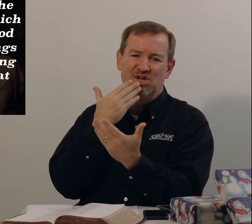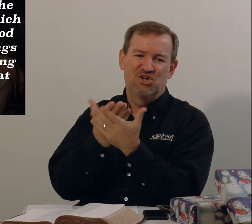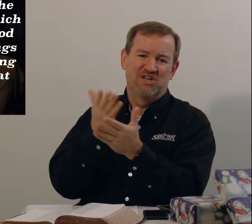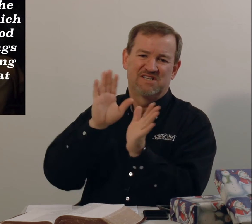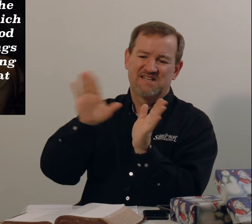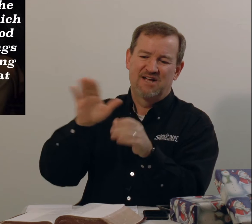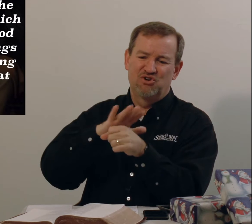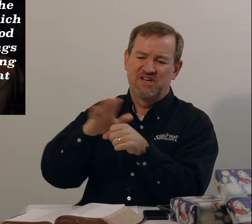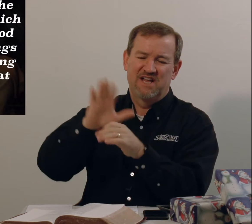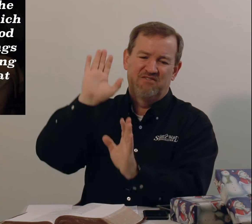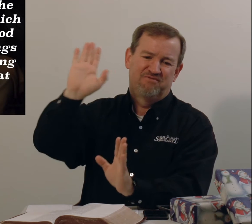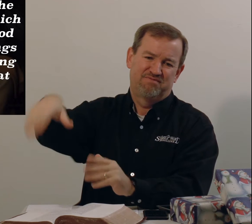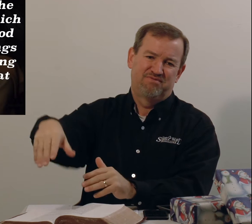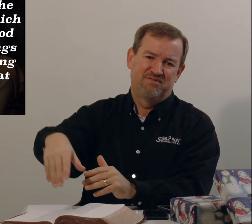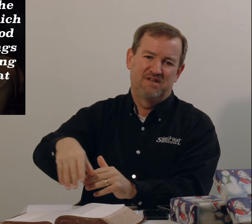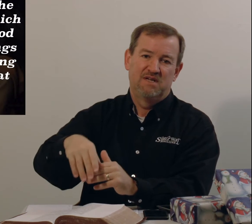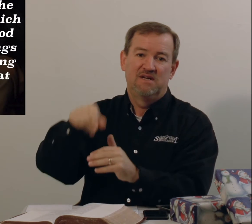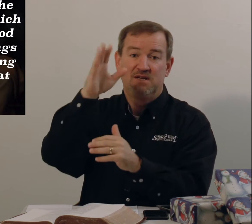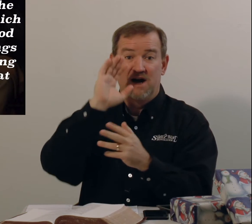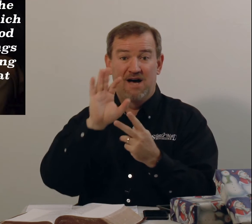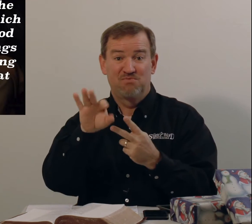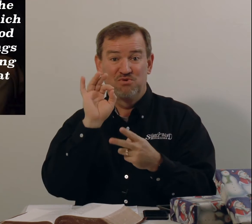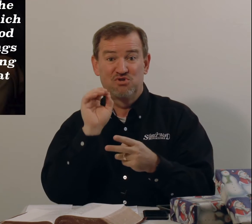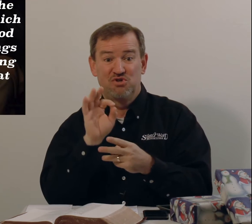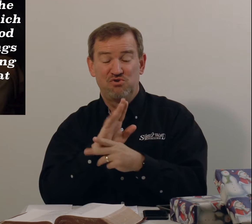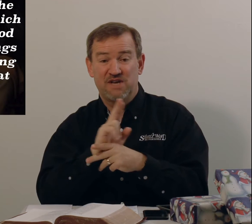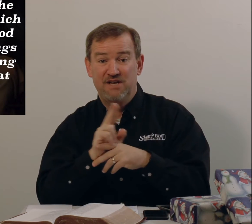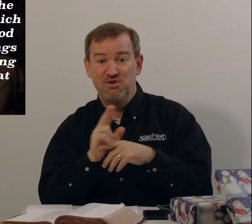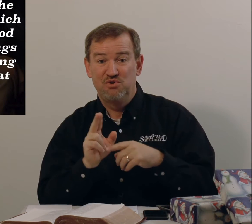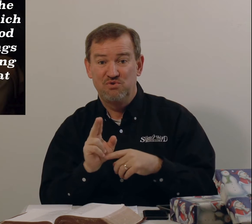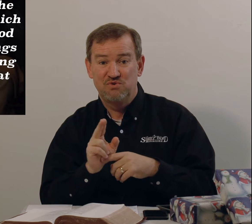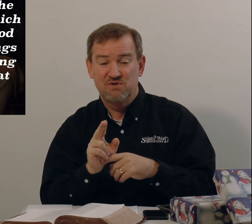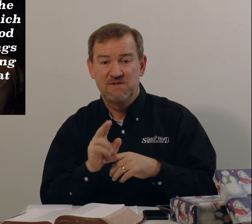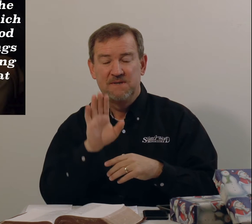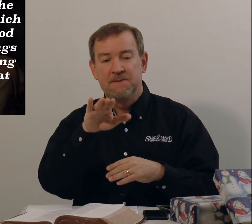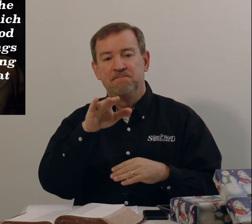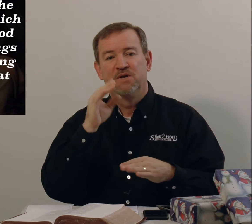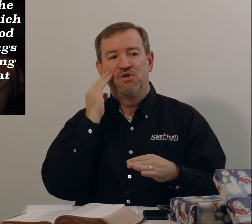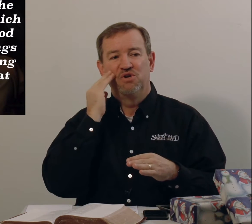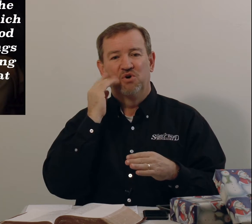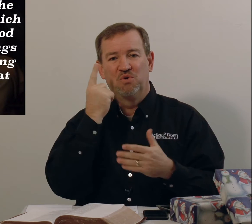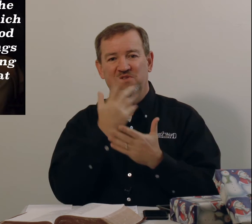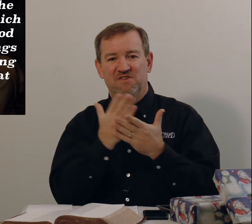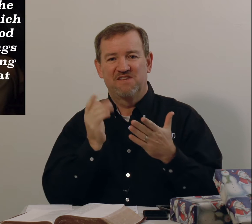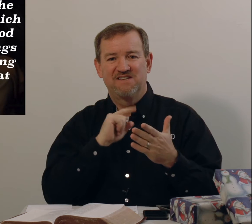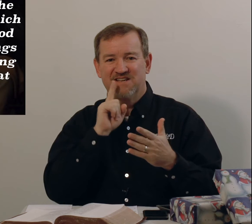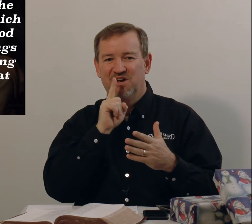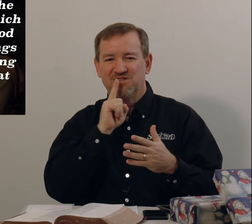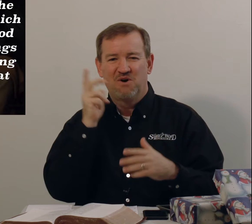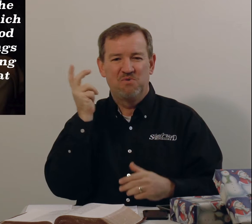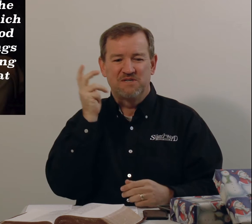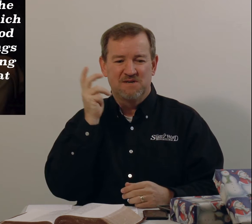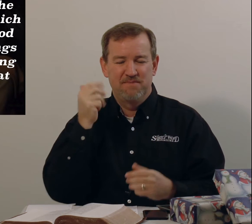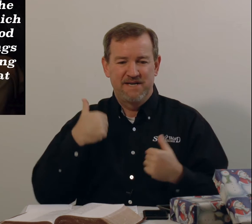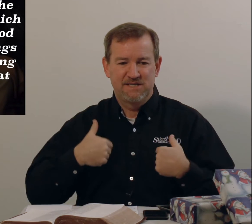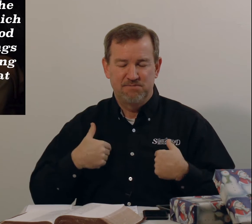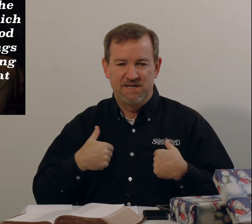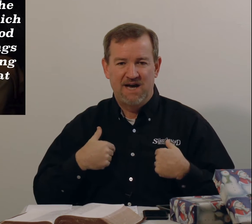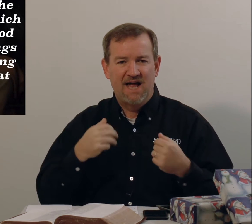good. It's not good enough. God will choose and use. You know, one of the things that has always amazed me, I